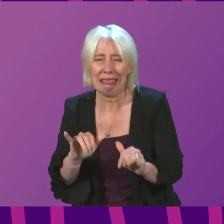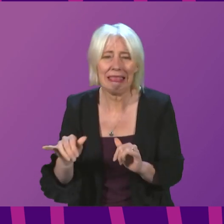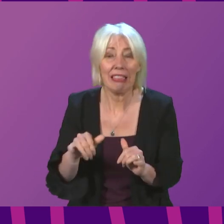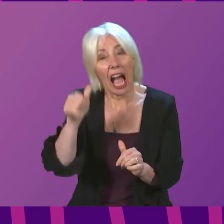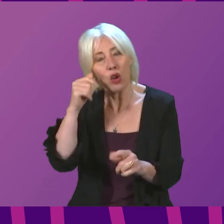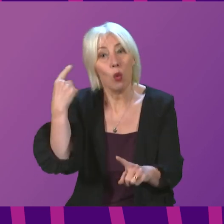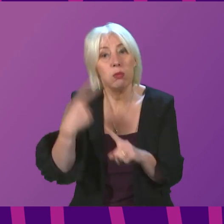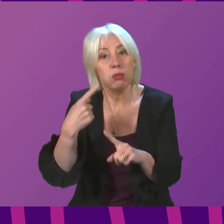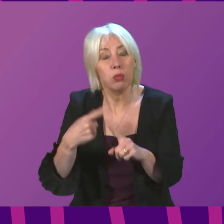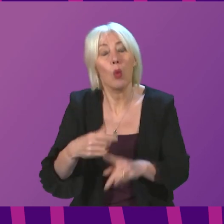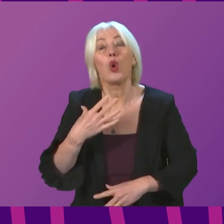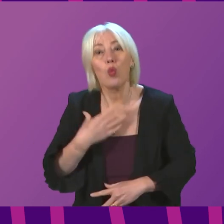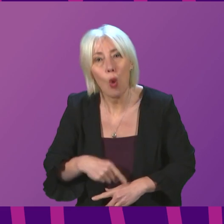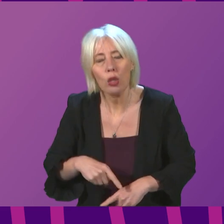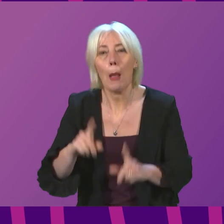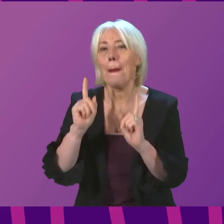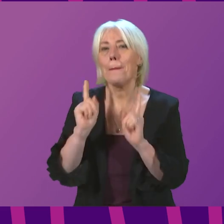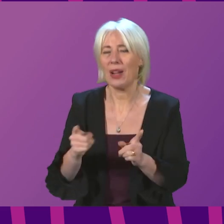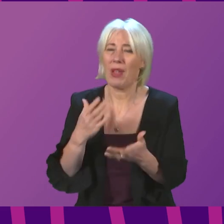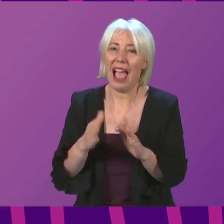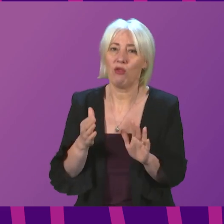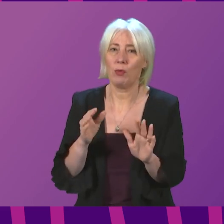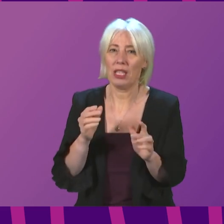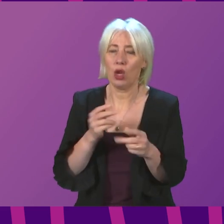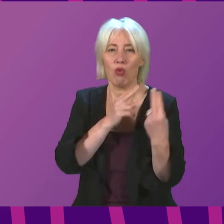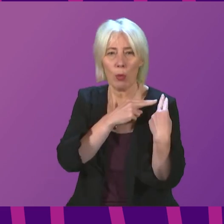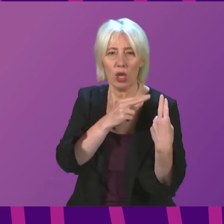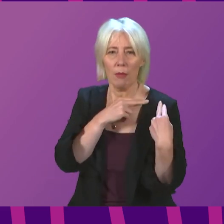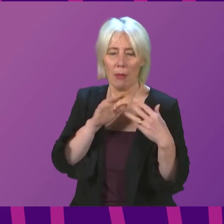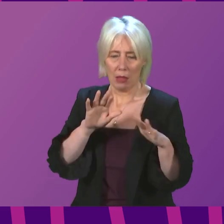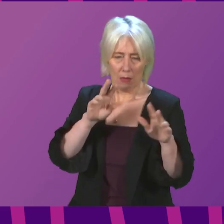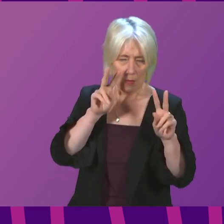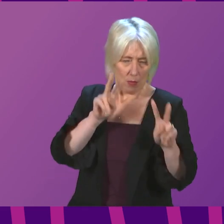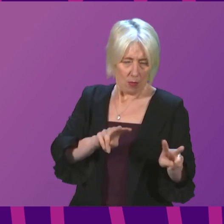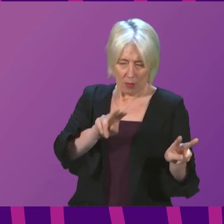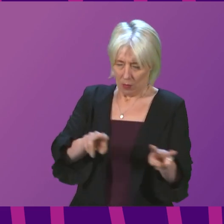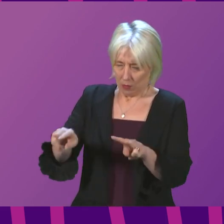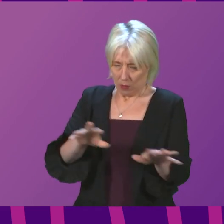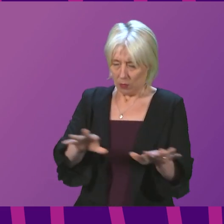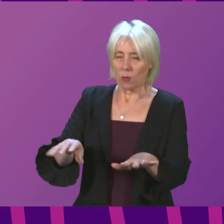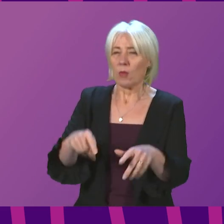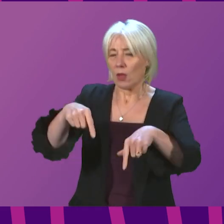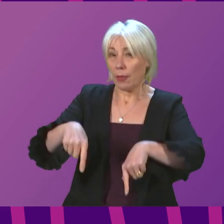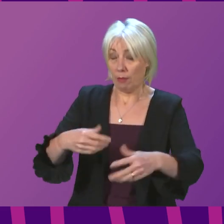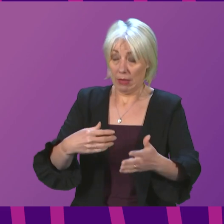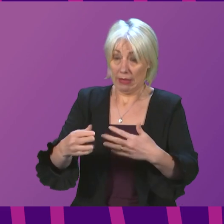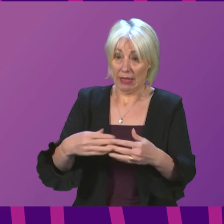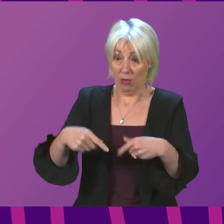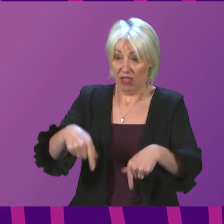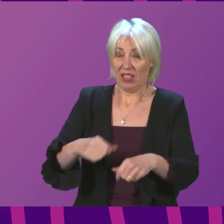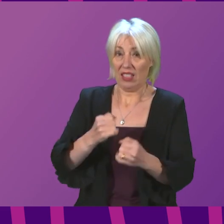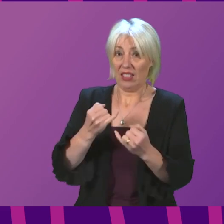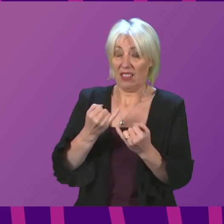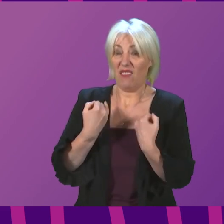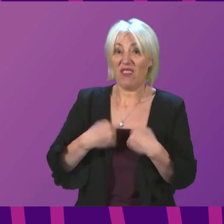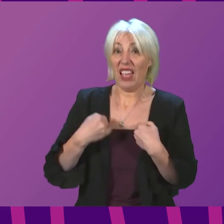others will recognise the importance of being measured and responsible in this as well. We have all learned this over the past